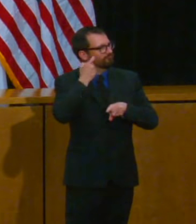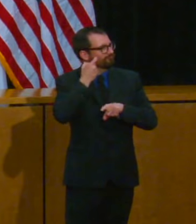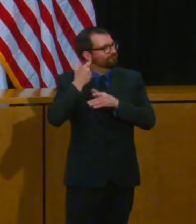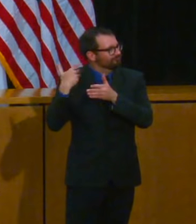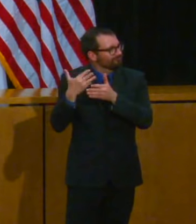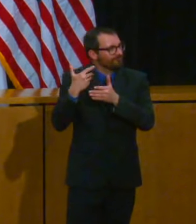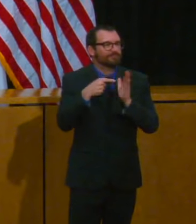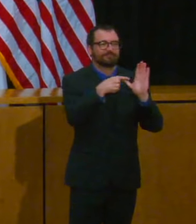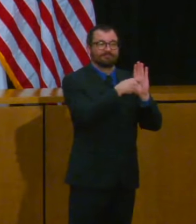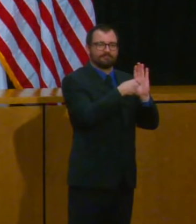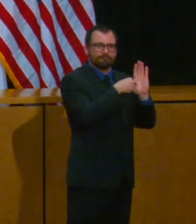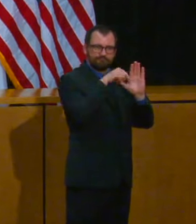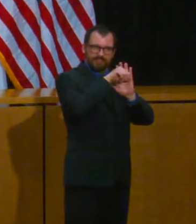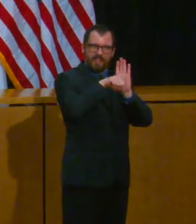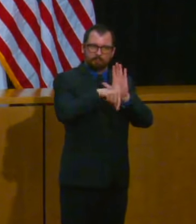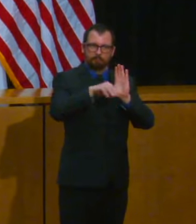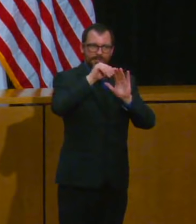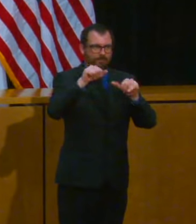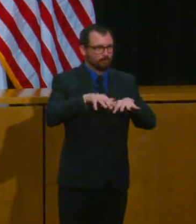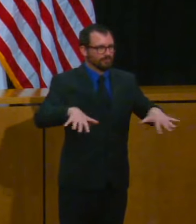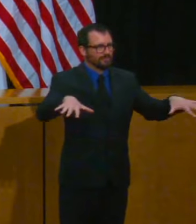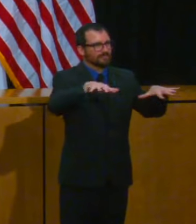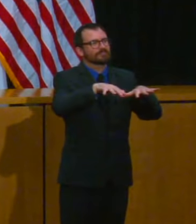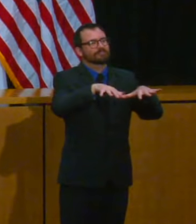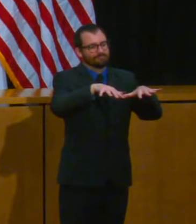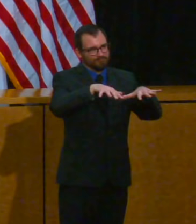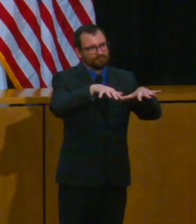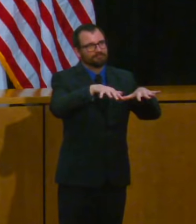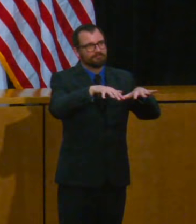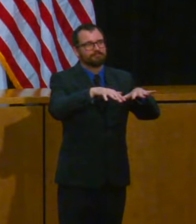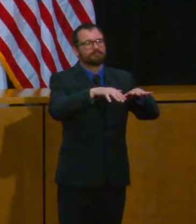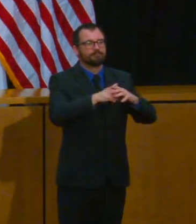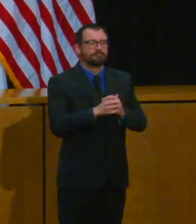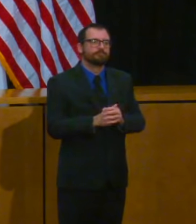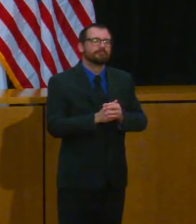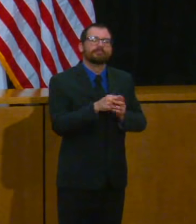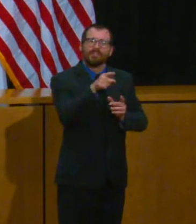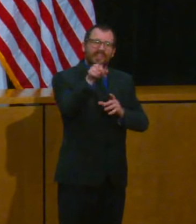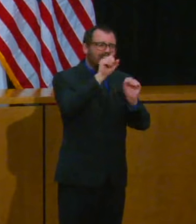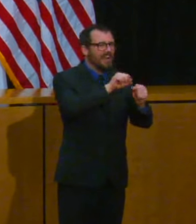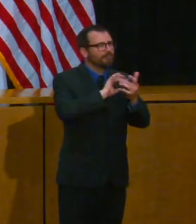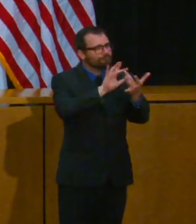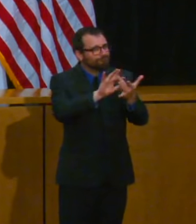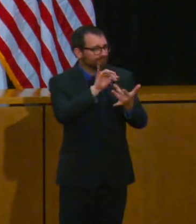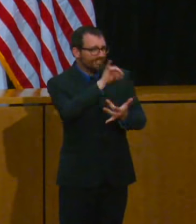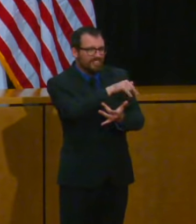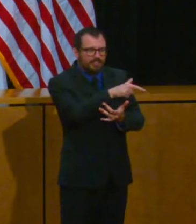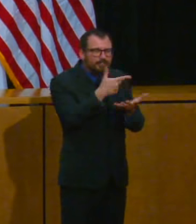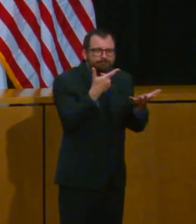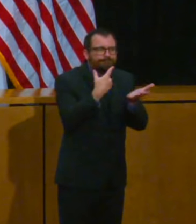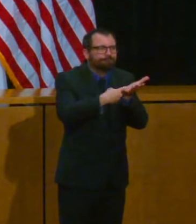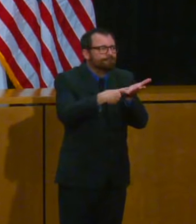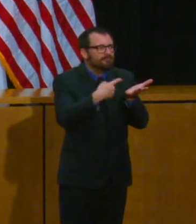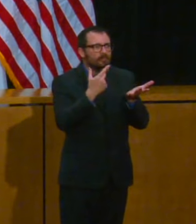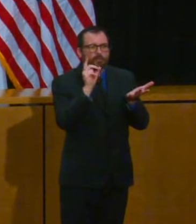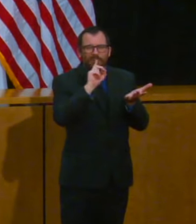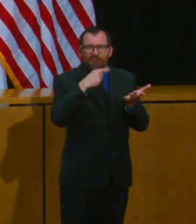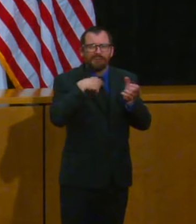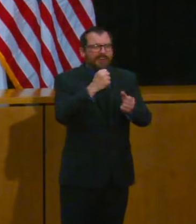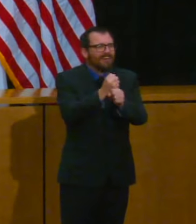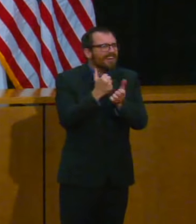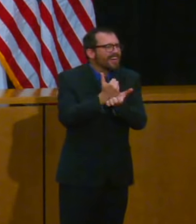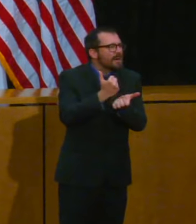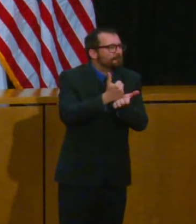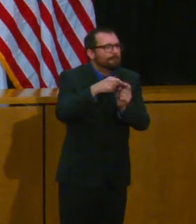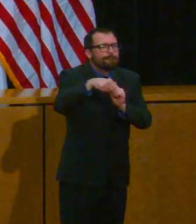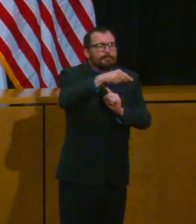with information about mental health and behavioral health services services and treatment in your communities including more than 5,000